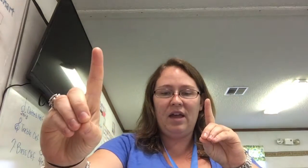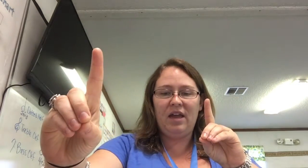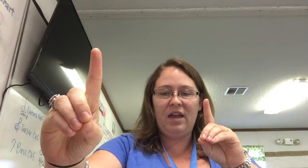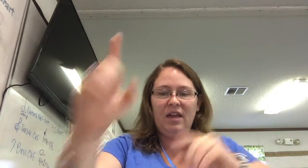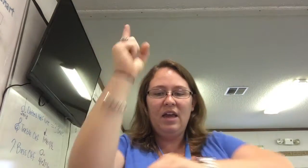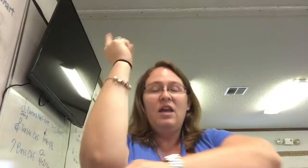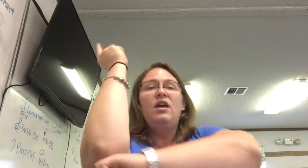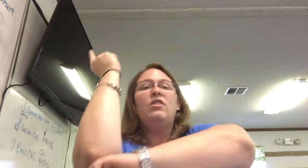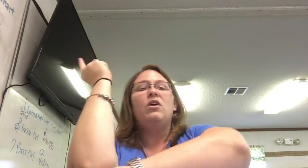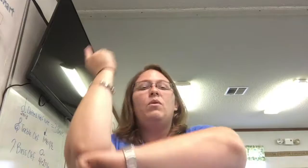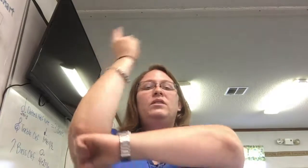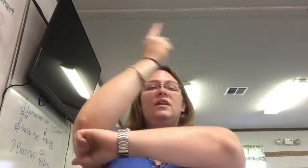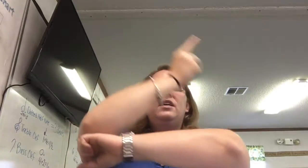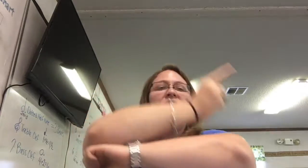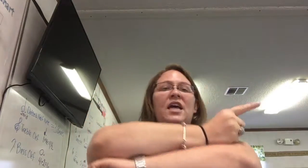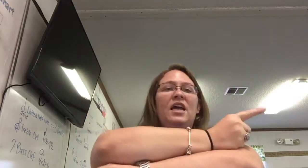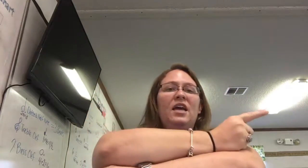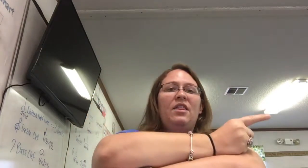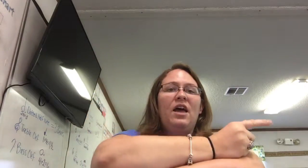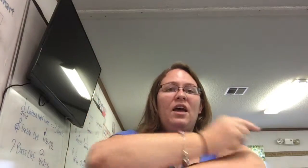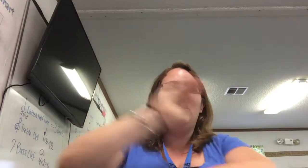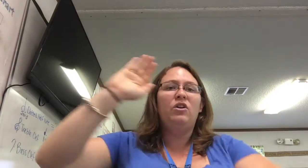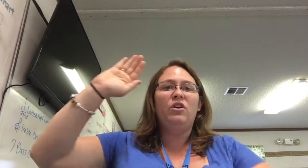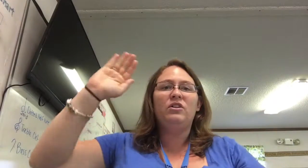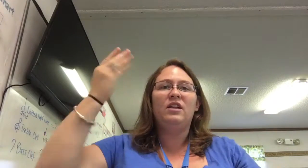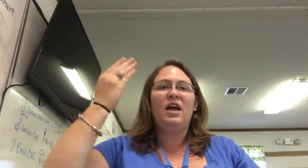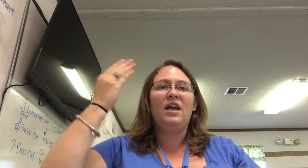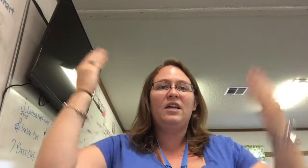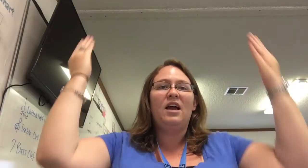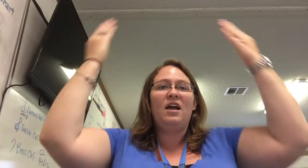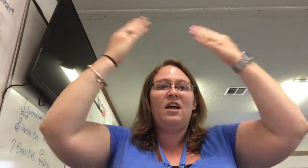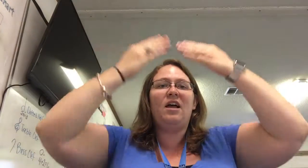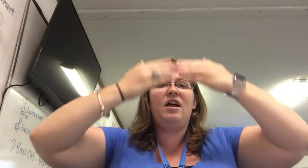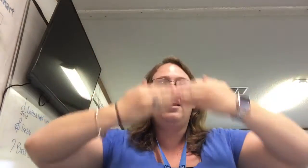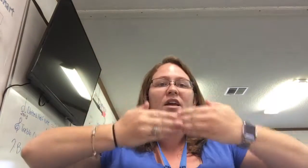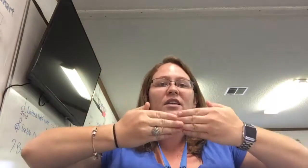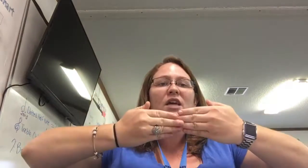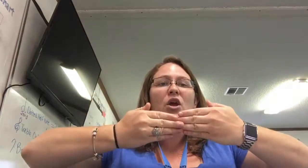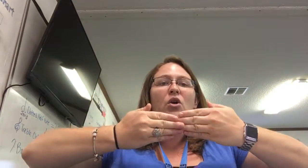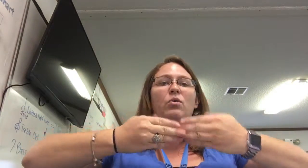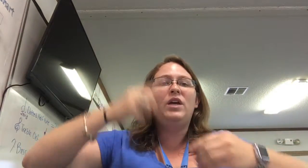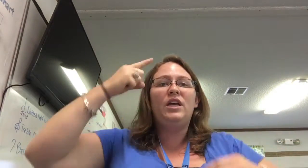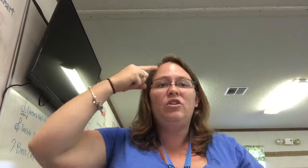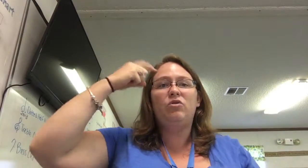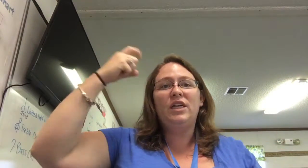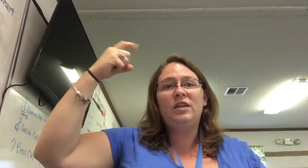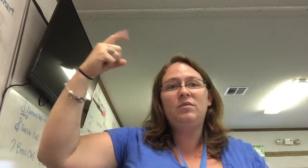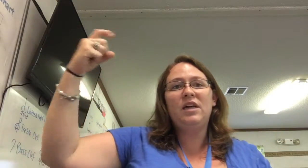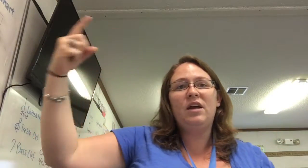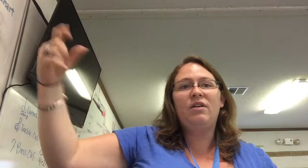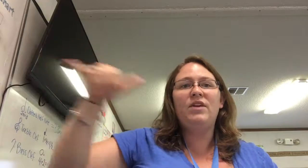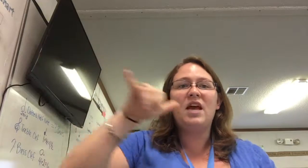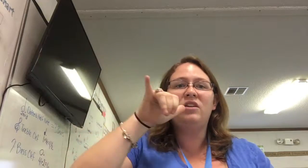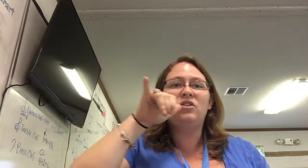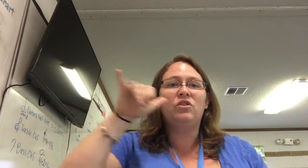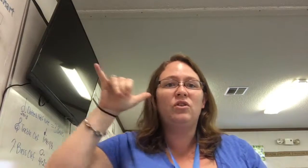There was a day that looked like night we dreamed of yesterday.